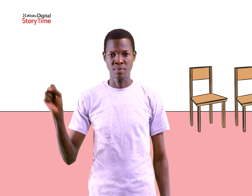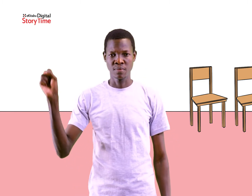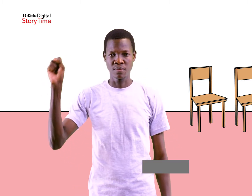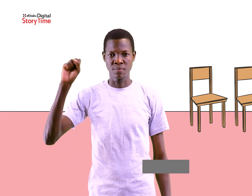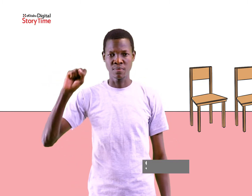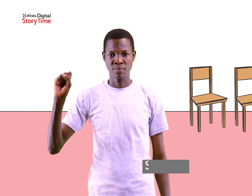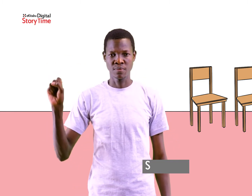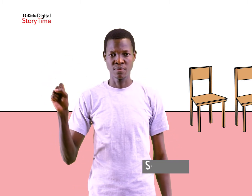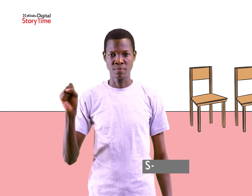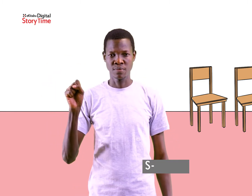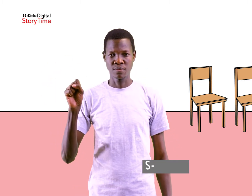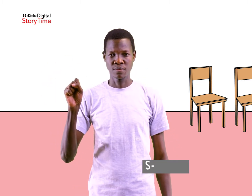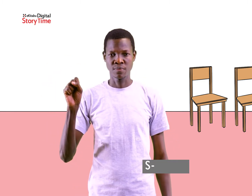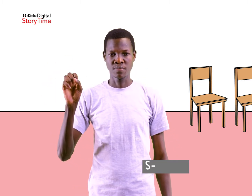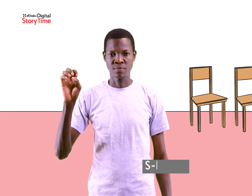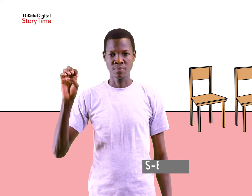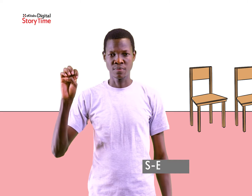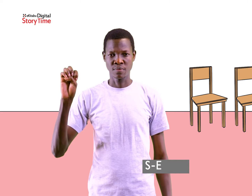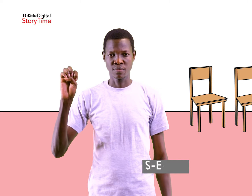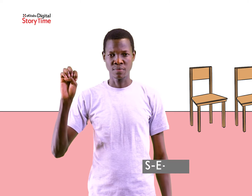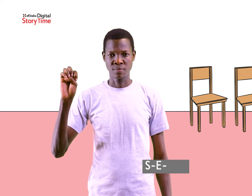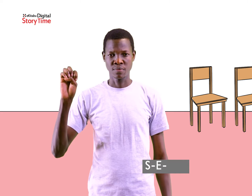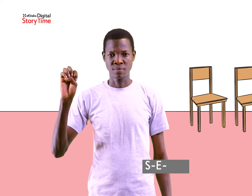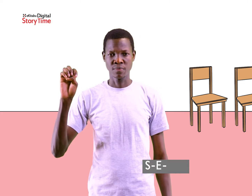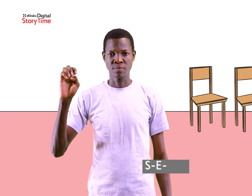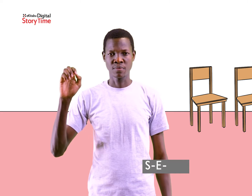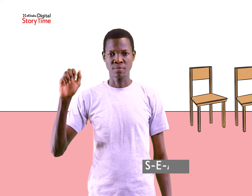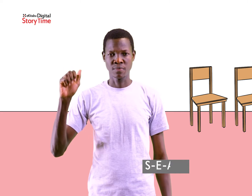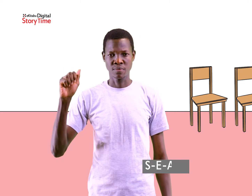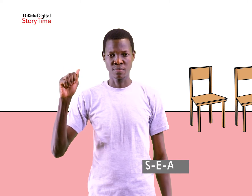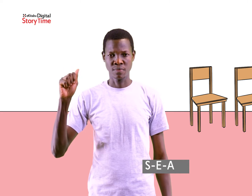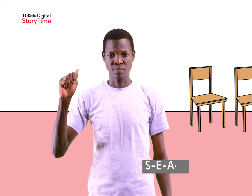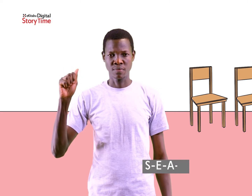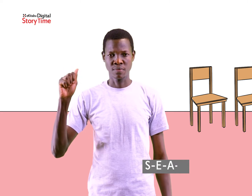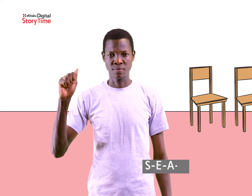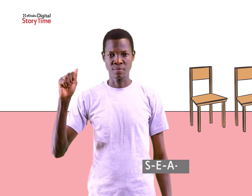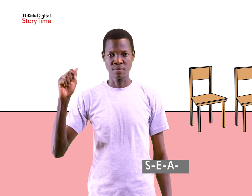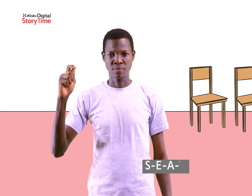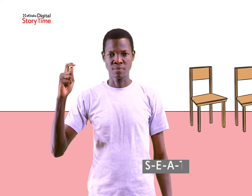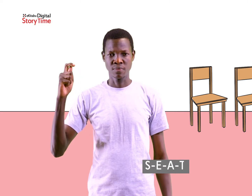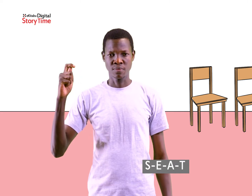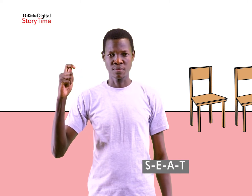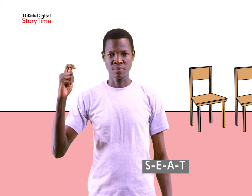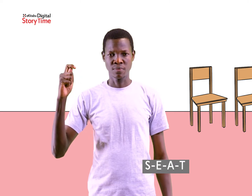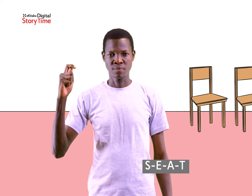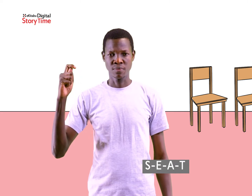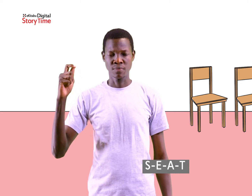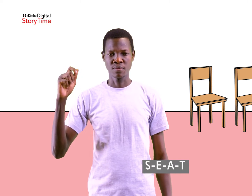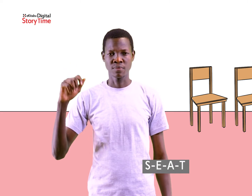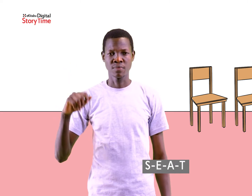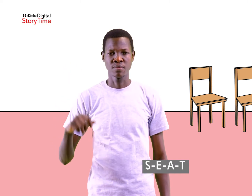s-i-e-t